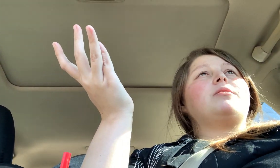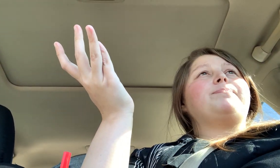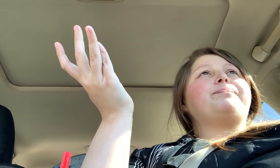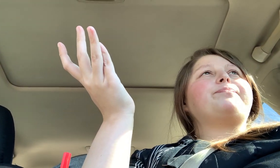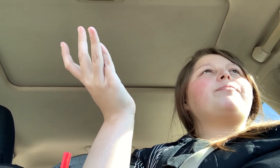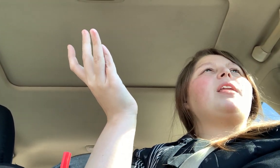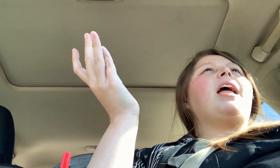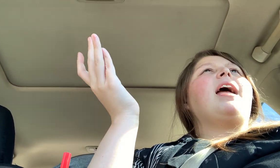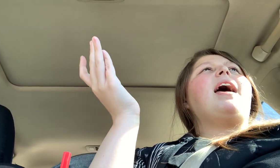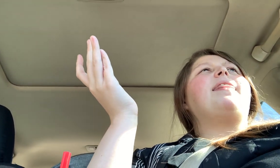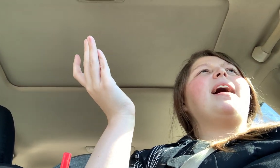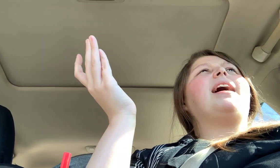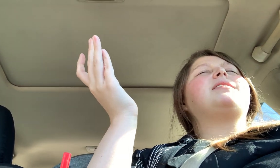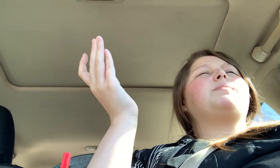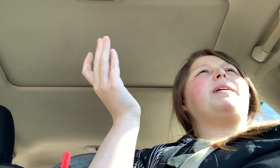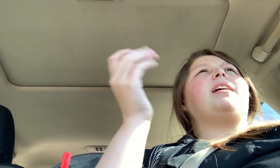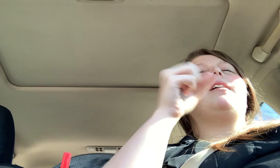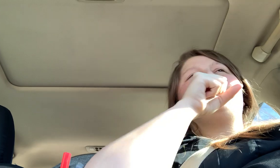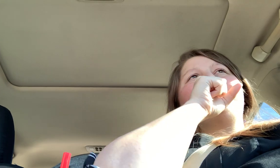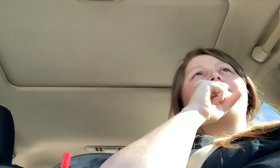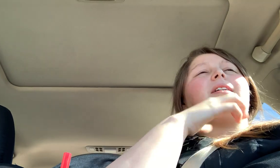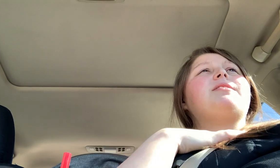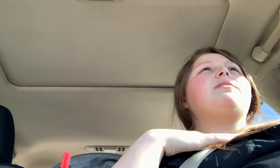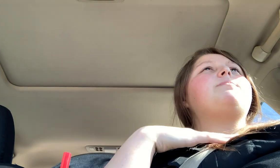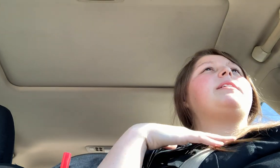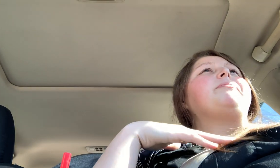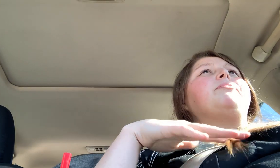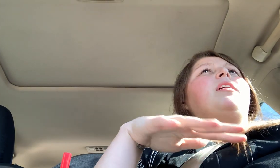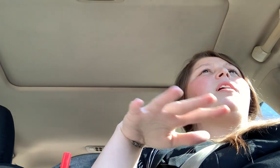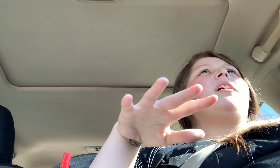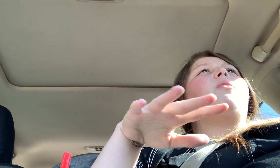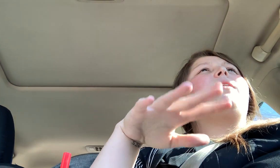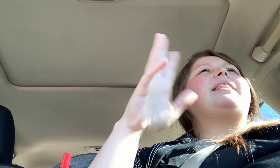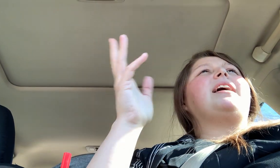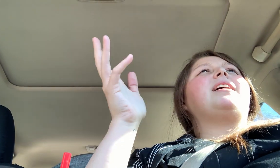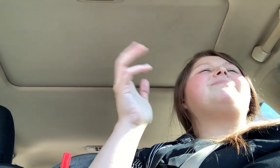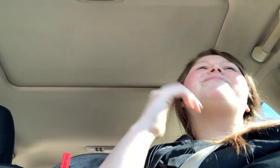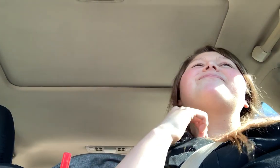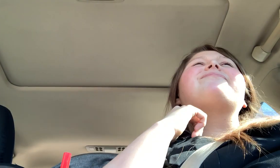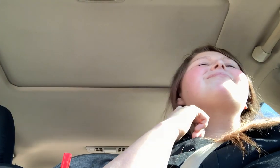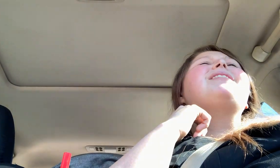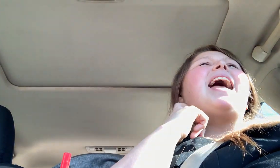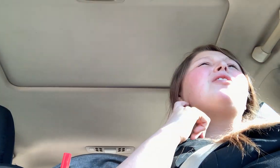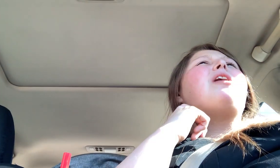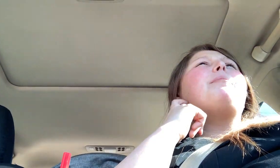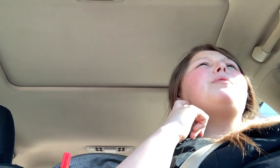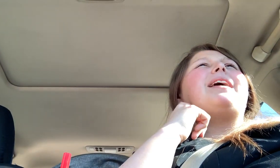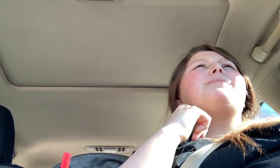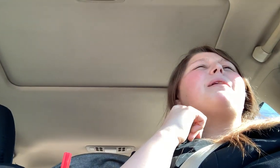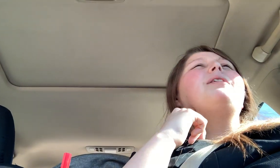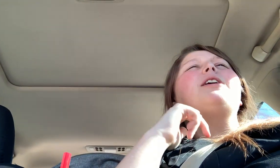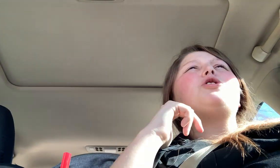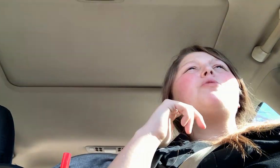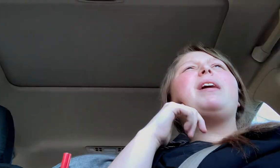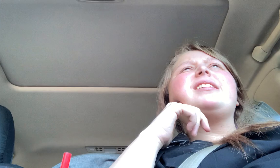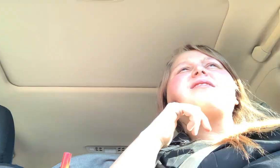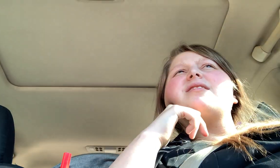and that's been, excuse me, within, I don't know how many weeks, maybe like two months